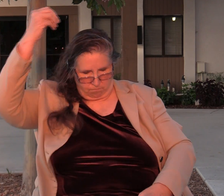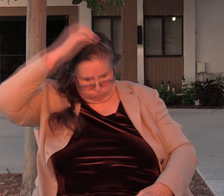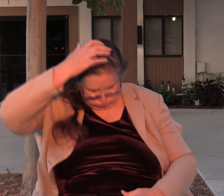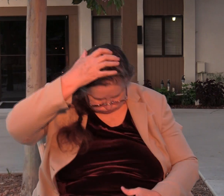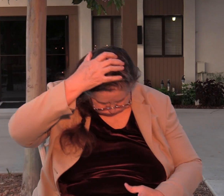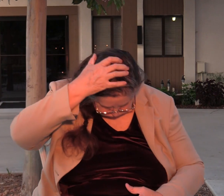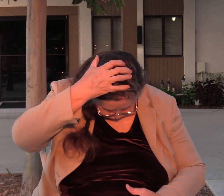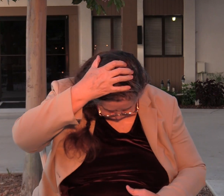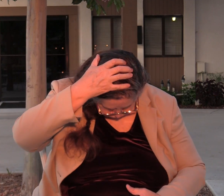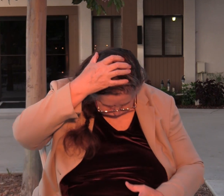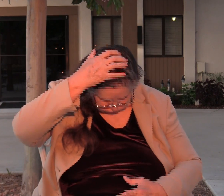his skull.